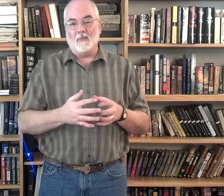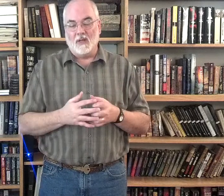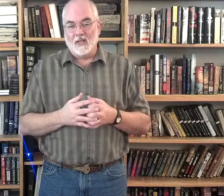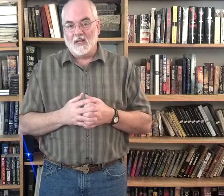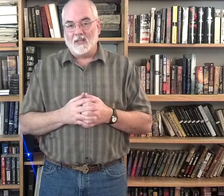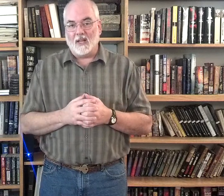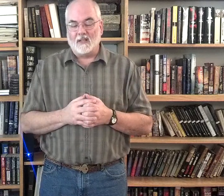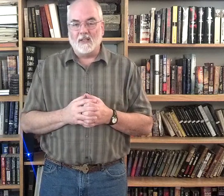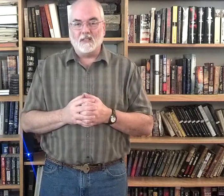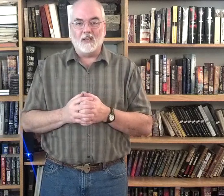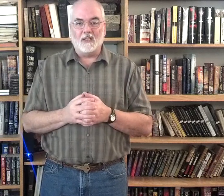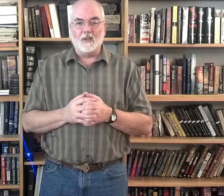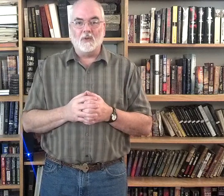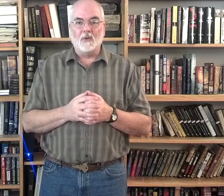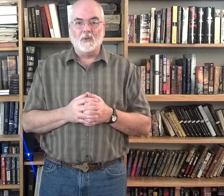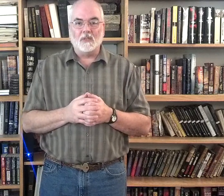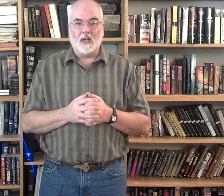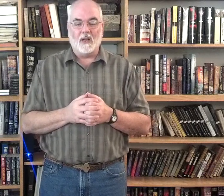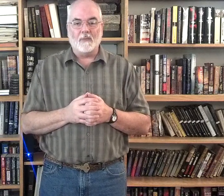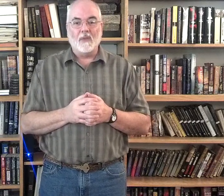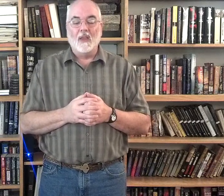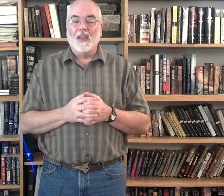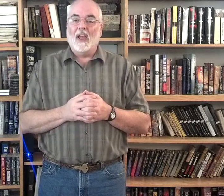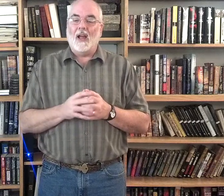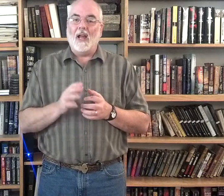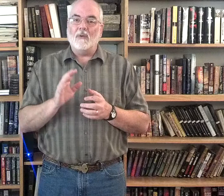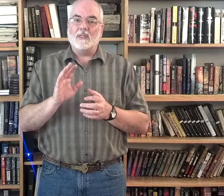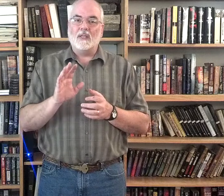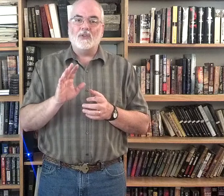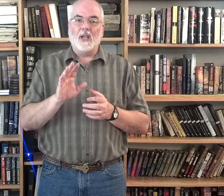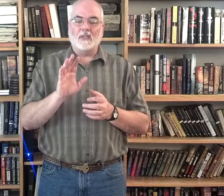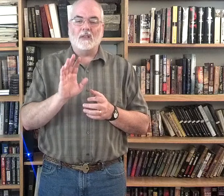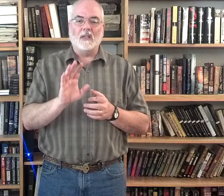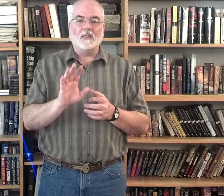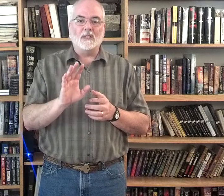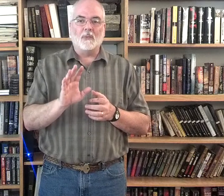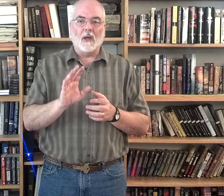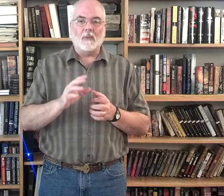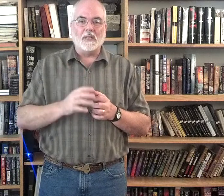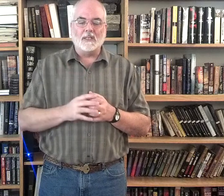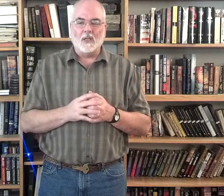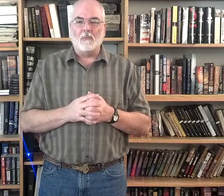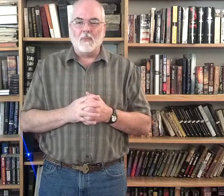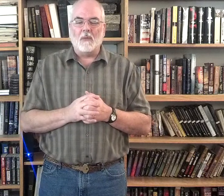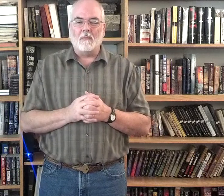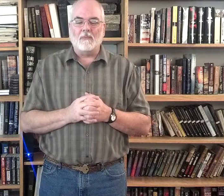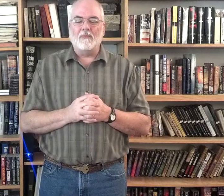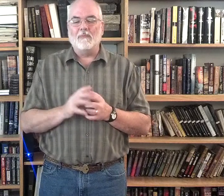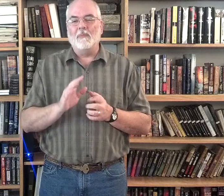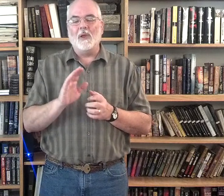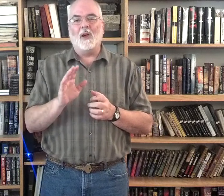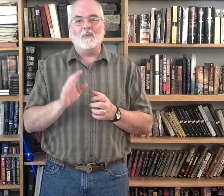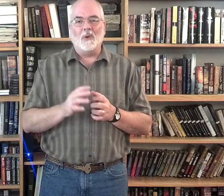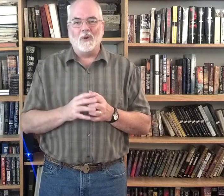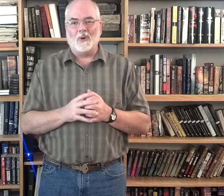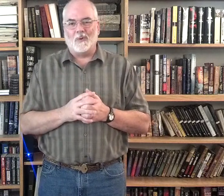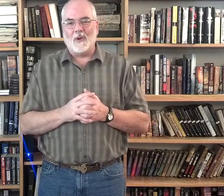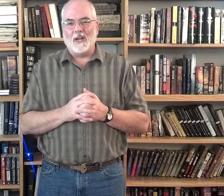to LTC to do signing, I would suggest that this is probably still beyond what you're ready to